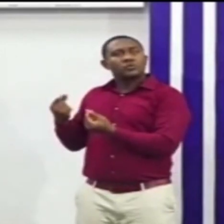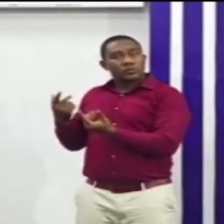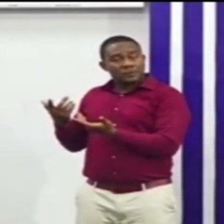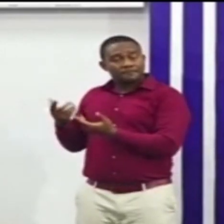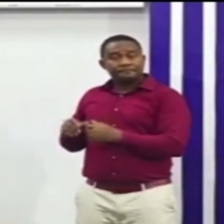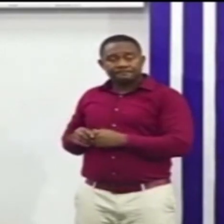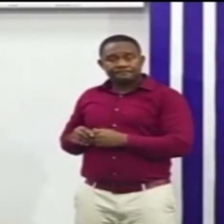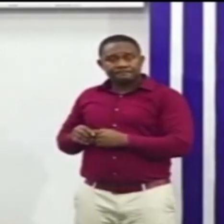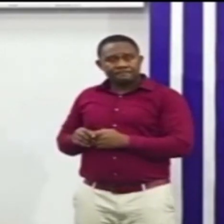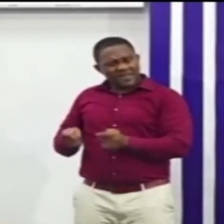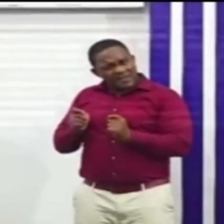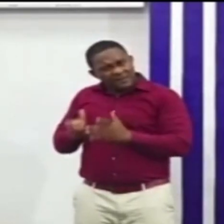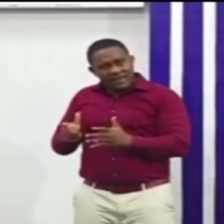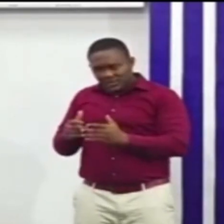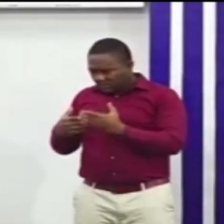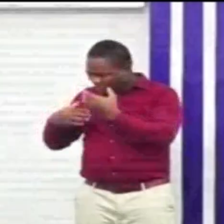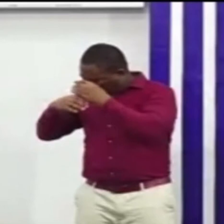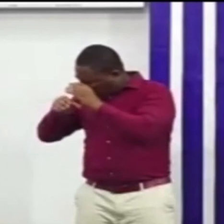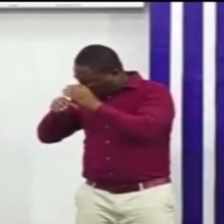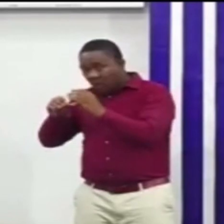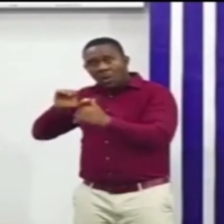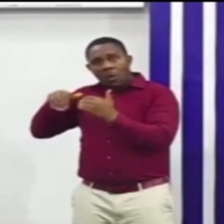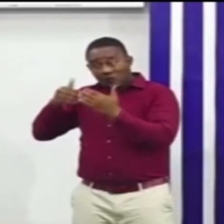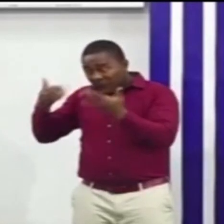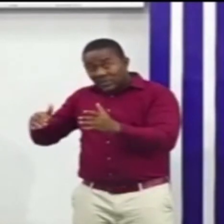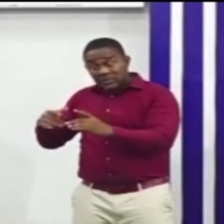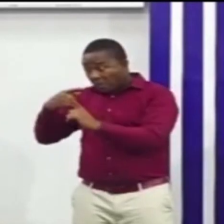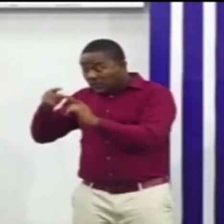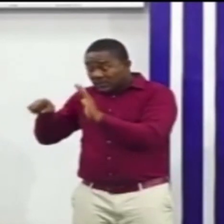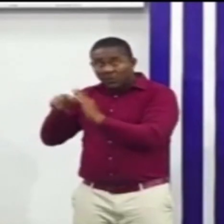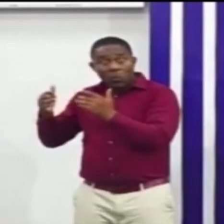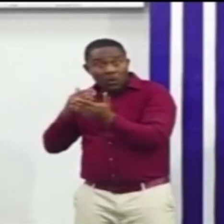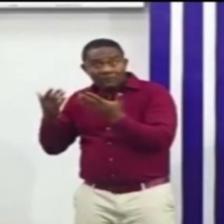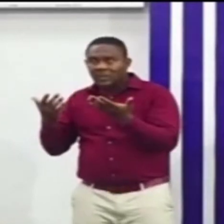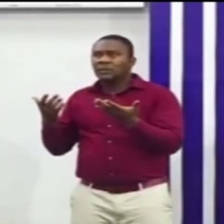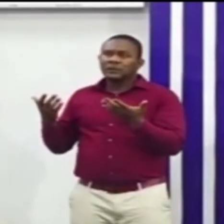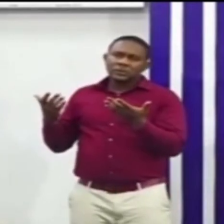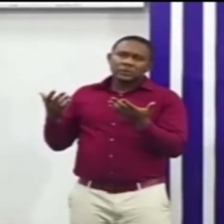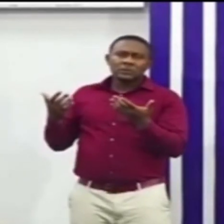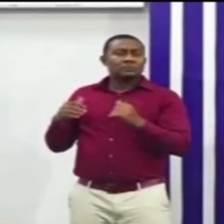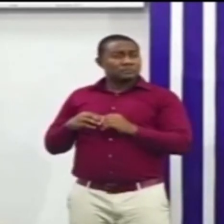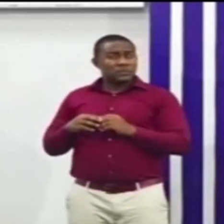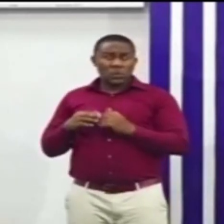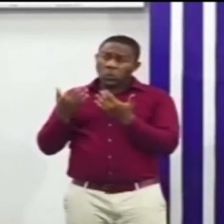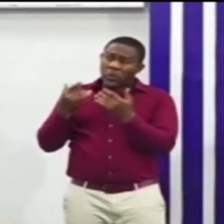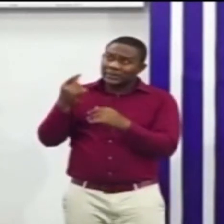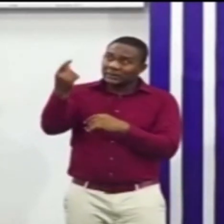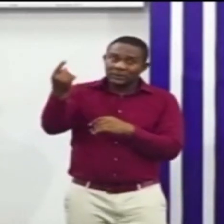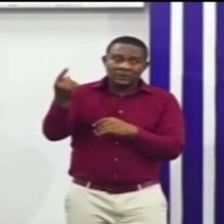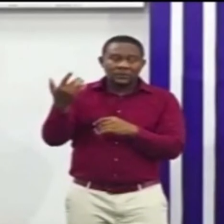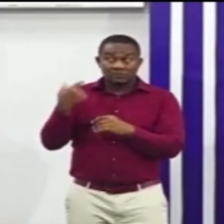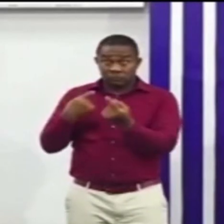immediately identify all the contacts of that individual and is waiting for the contacts to develop